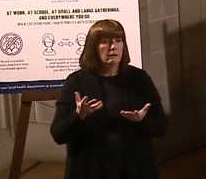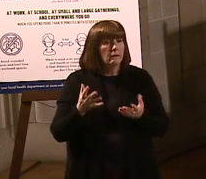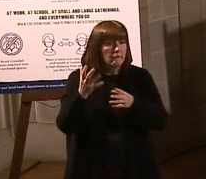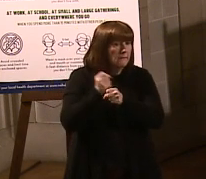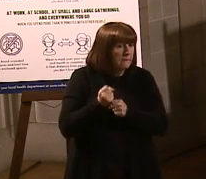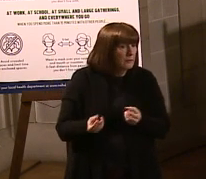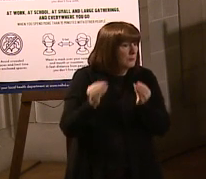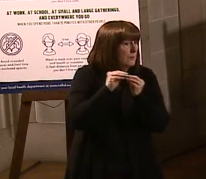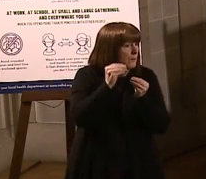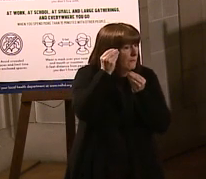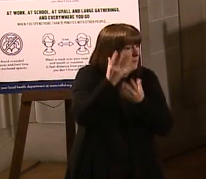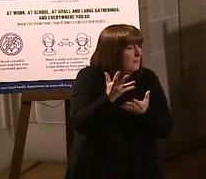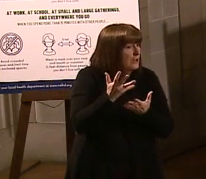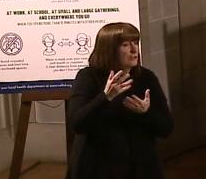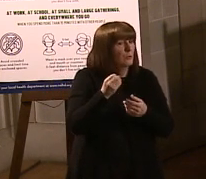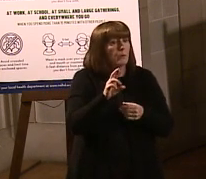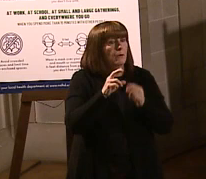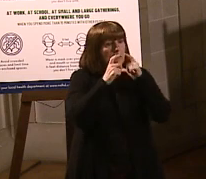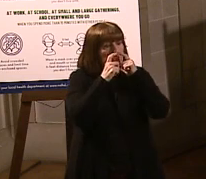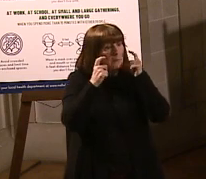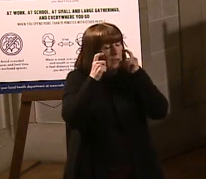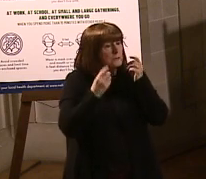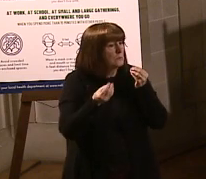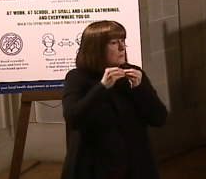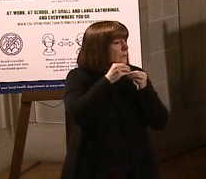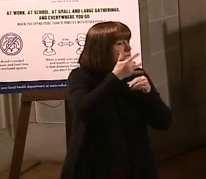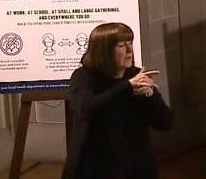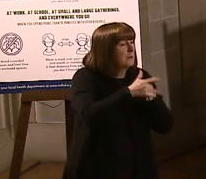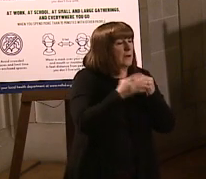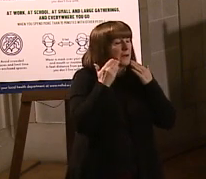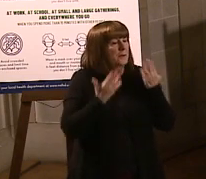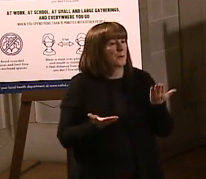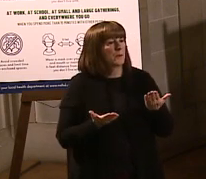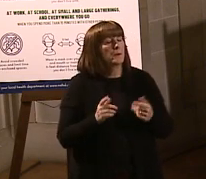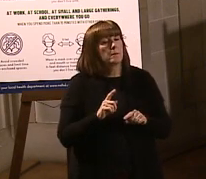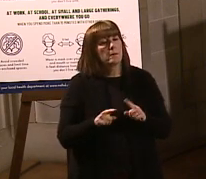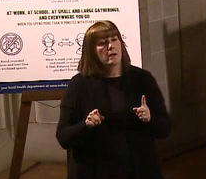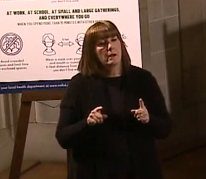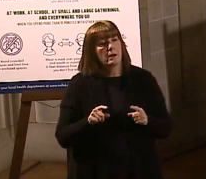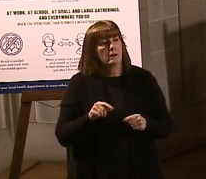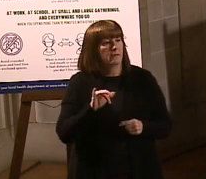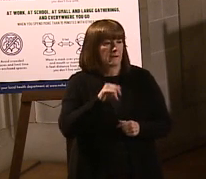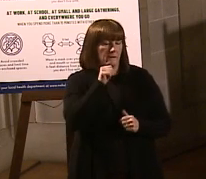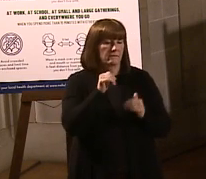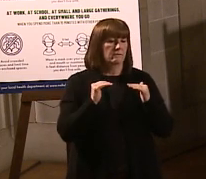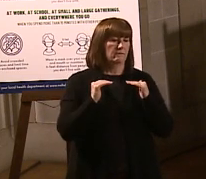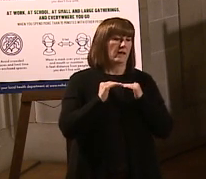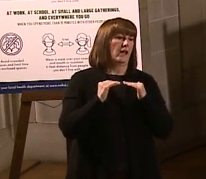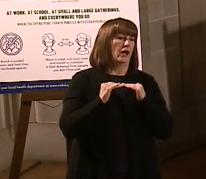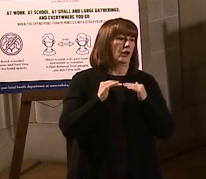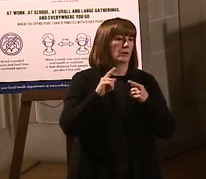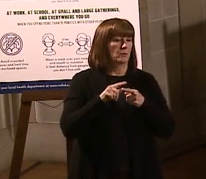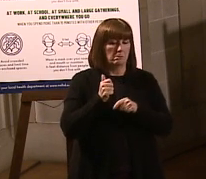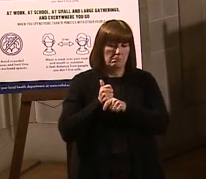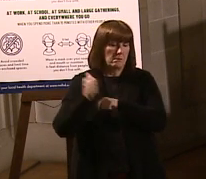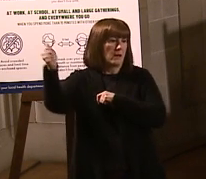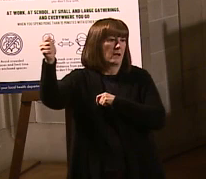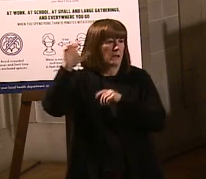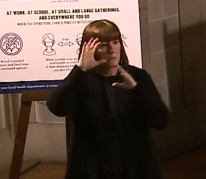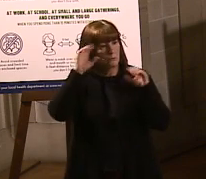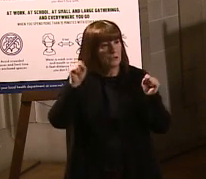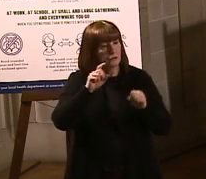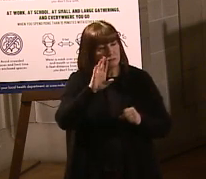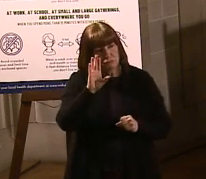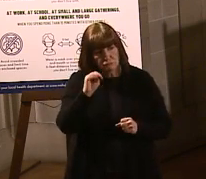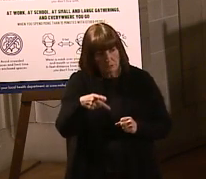or whatever or, you know, masks became more available or whatever. So I don't know that that would be fair to be able to blame that on President Trump.